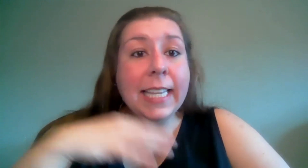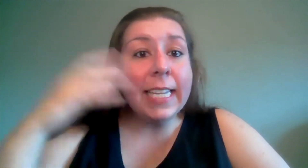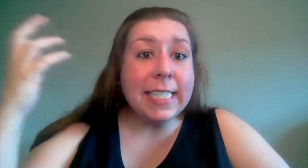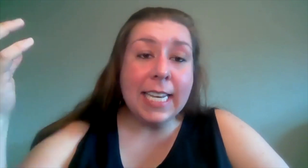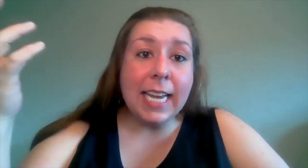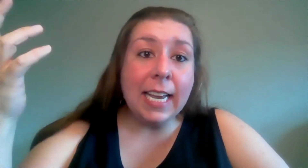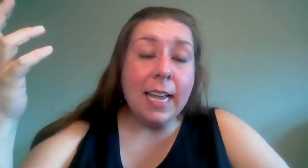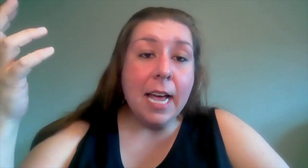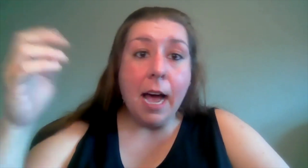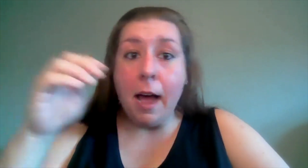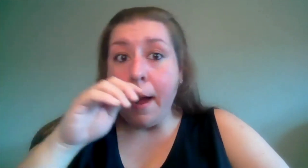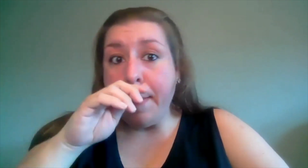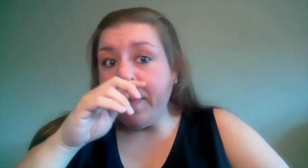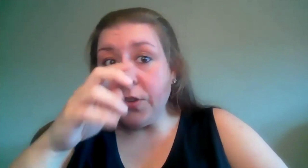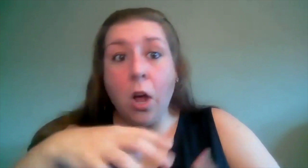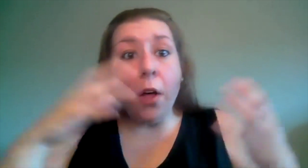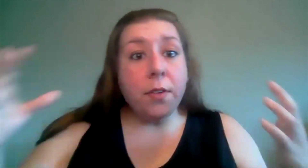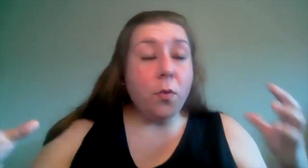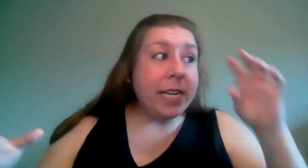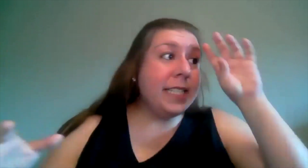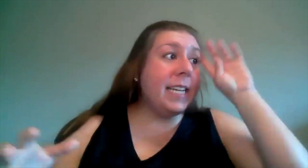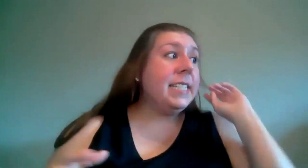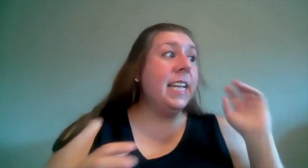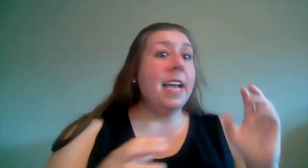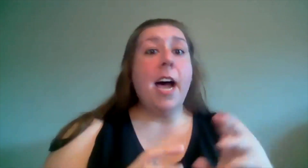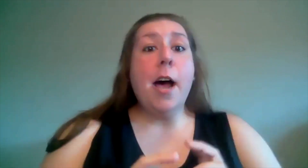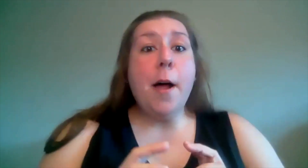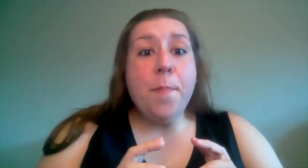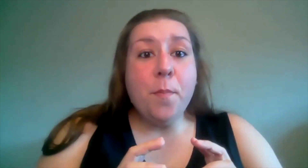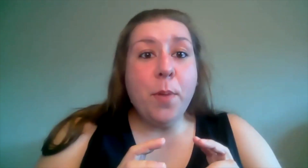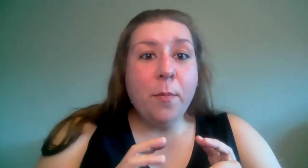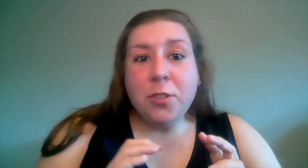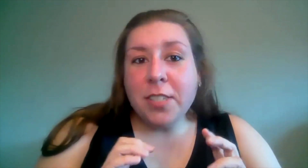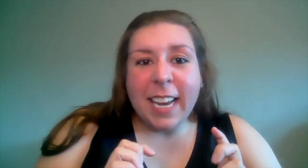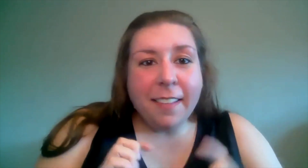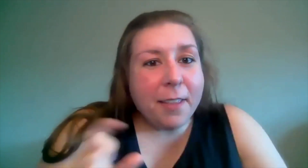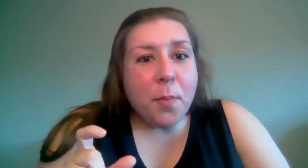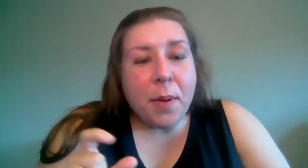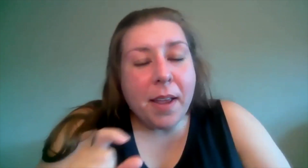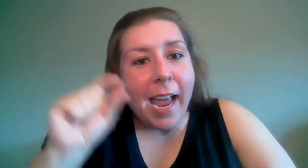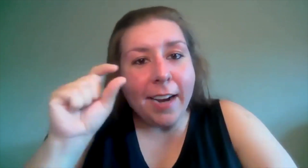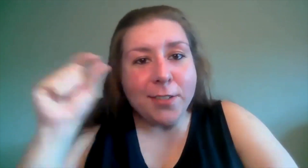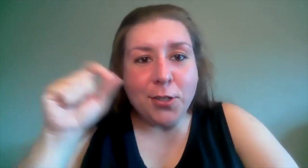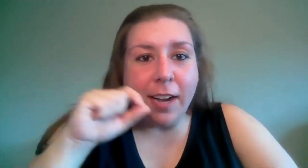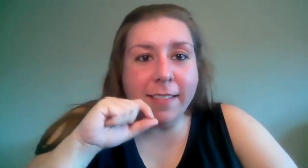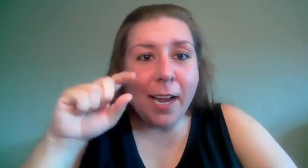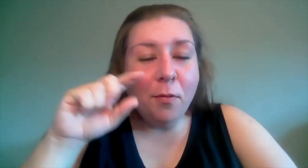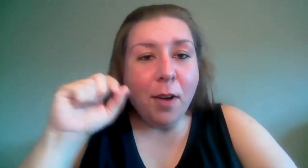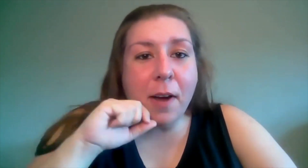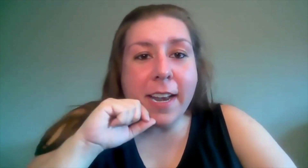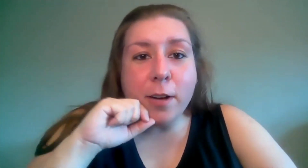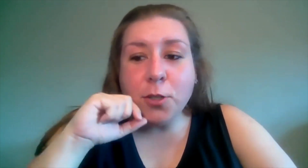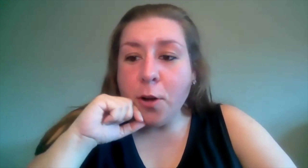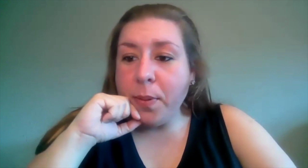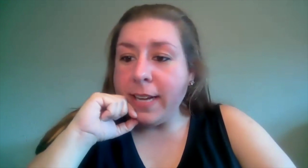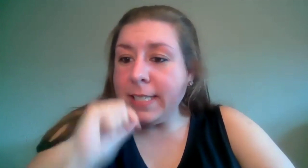listening um to all the voices um but with just like a little bit extra like a radio show plus